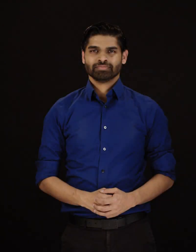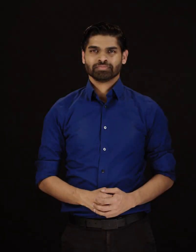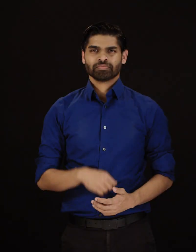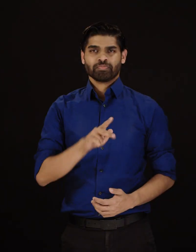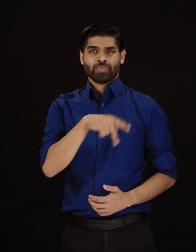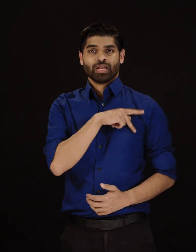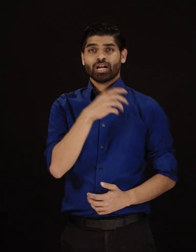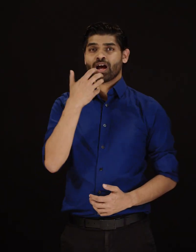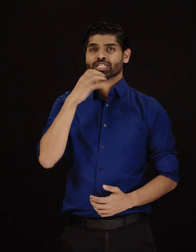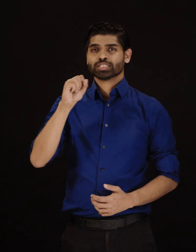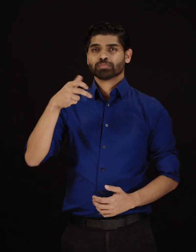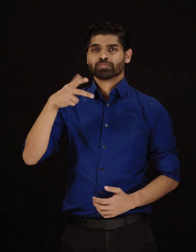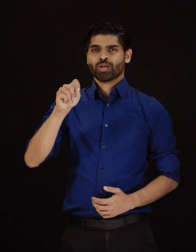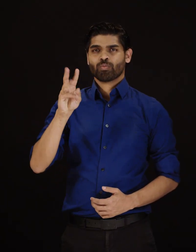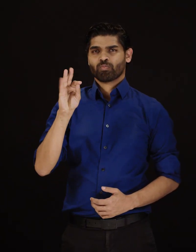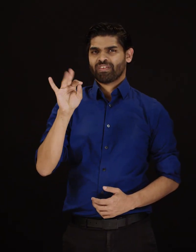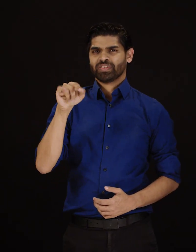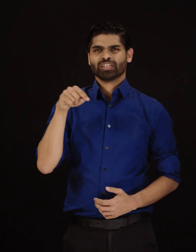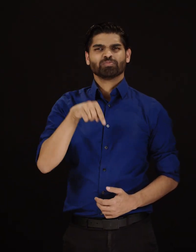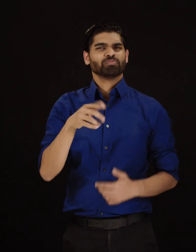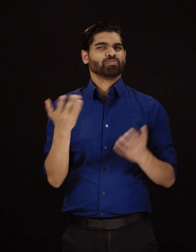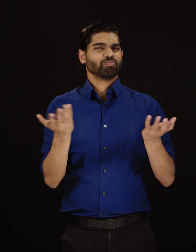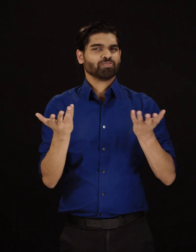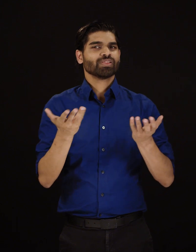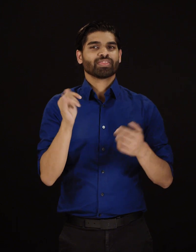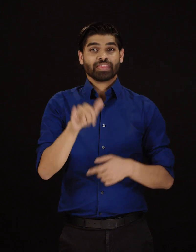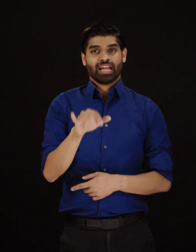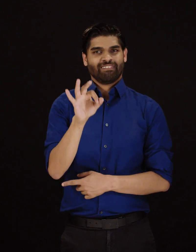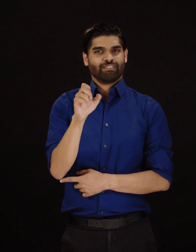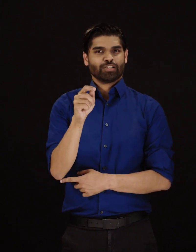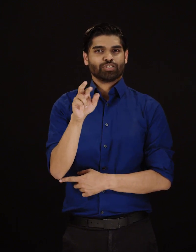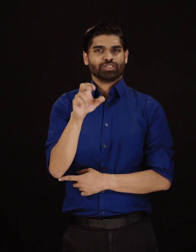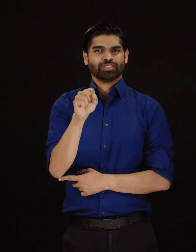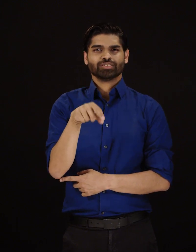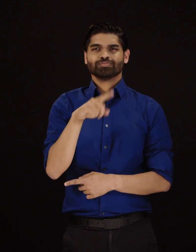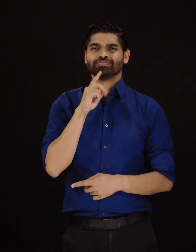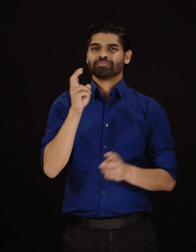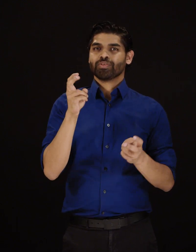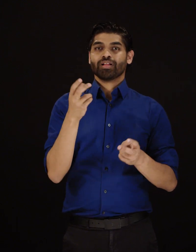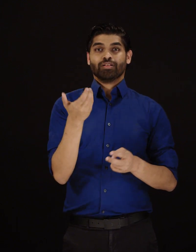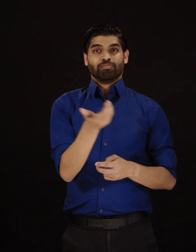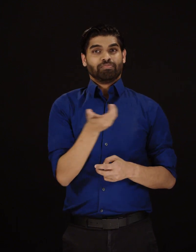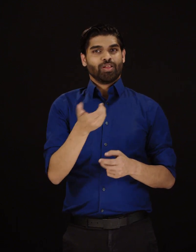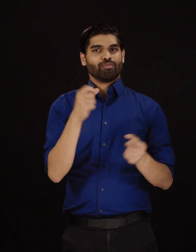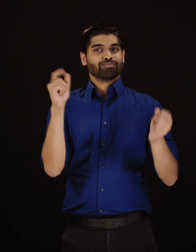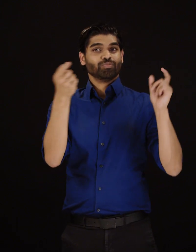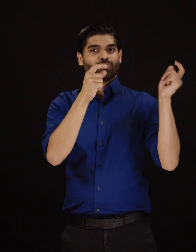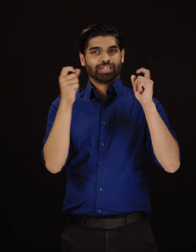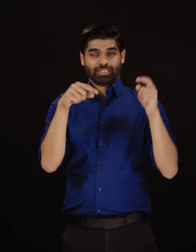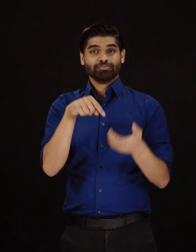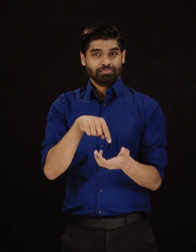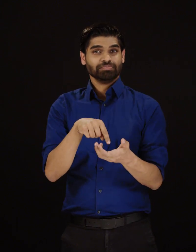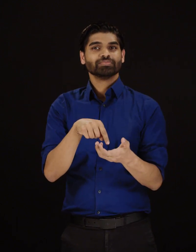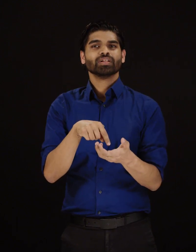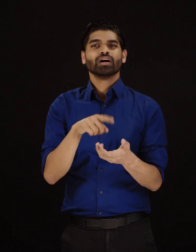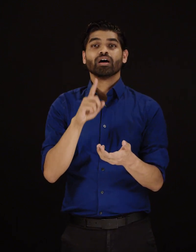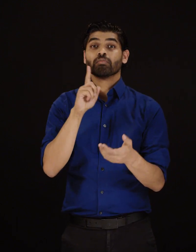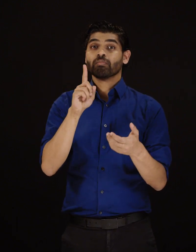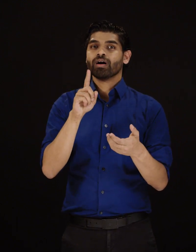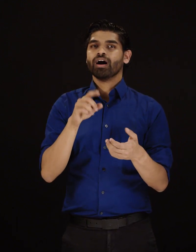A personal hotspot slash Wi-Fi is a feature available on certain wireless devices when the service plan includes mobile